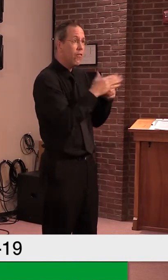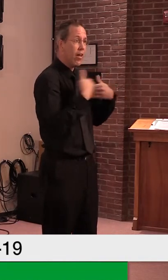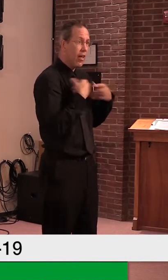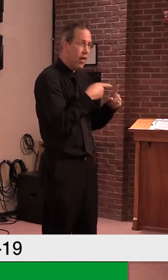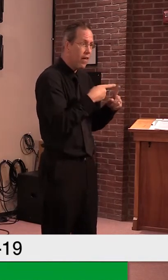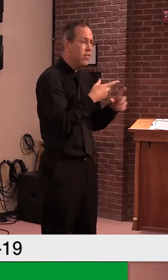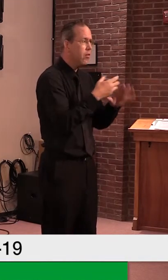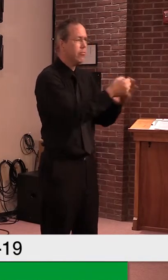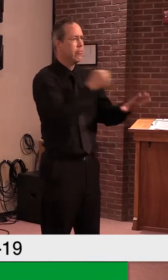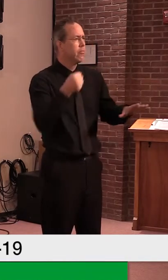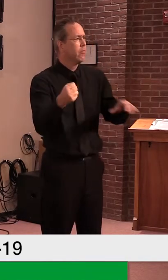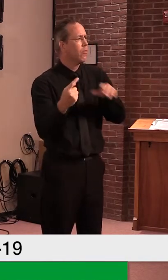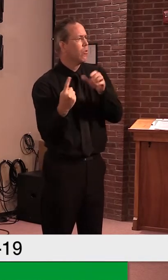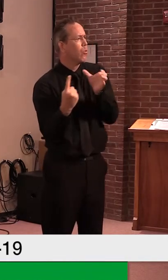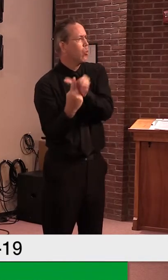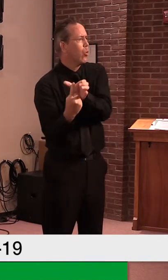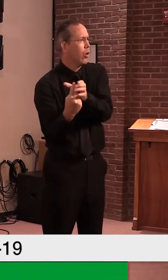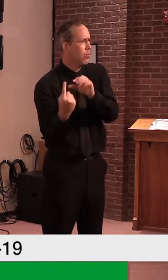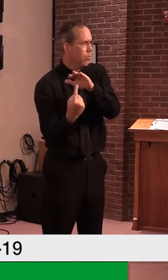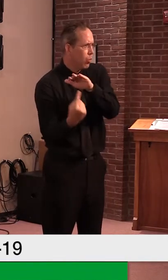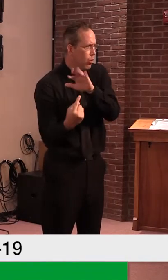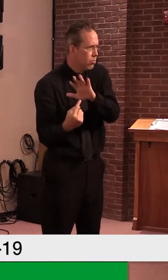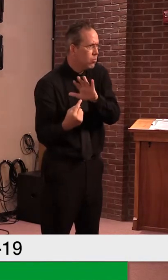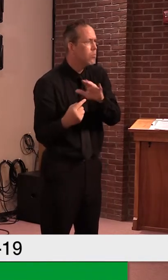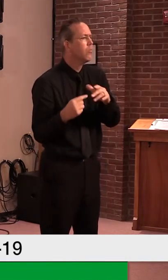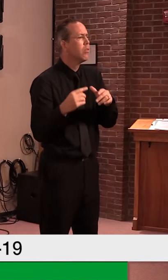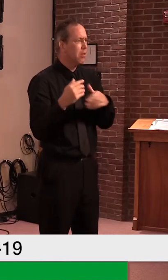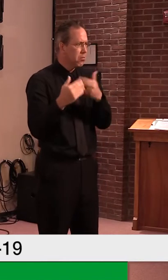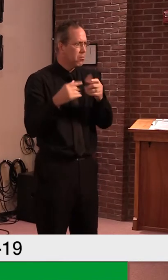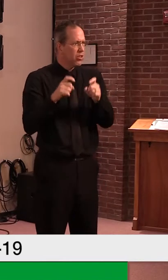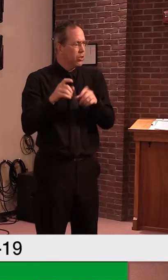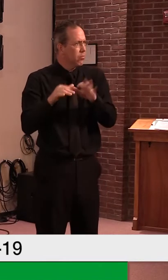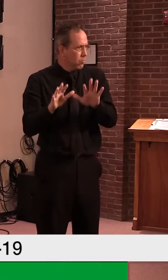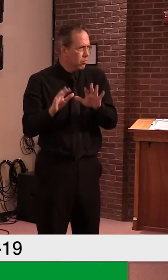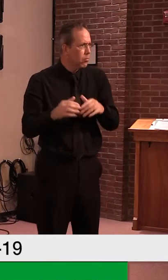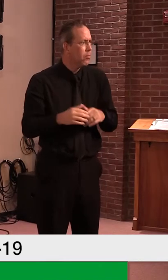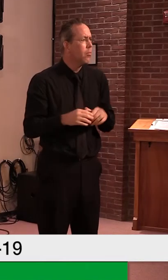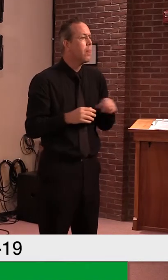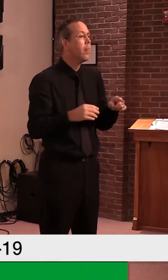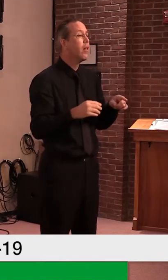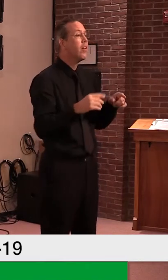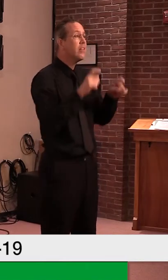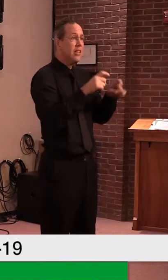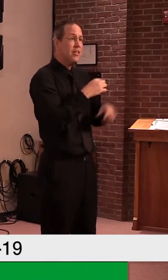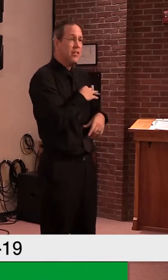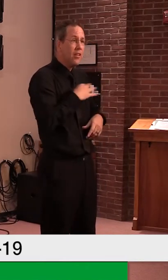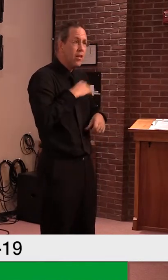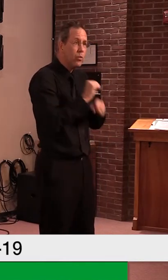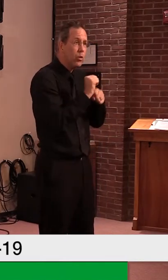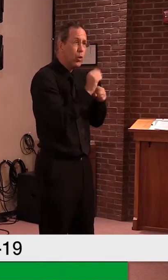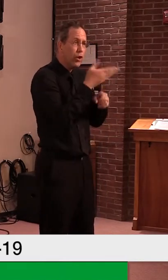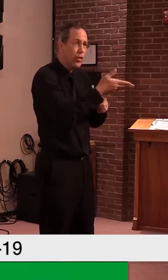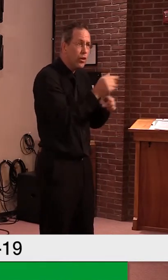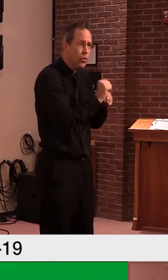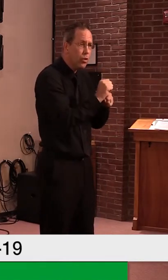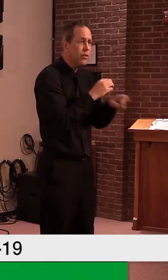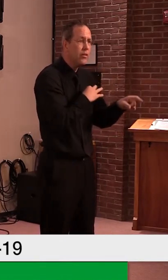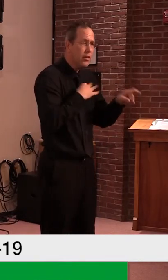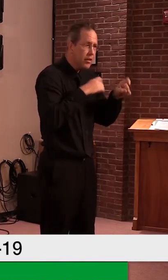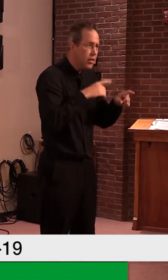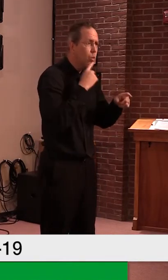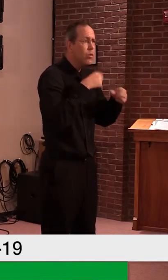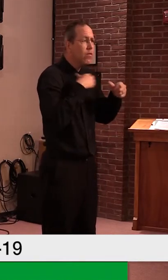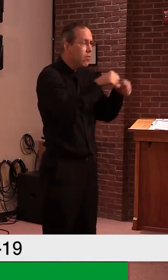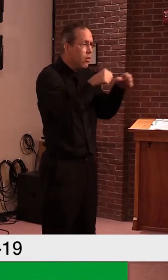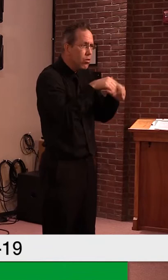That has begun. Uh, we want them to test correctional officers and staff in the Vermont section of the prison. My understanding is